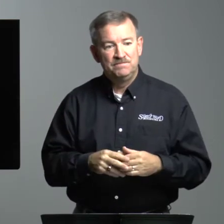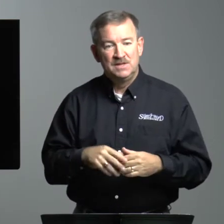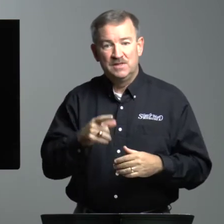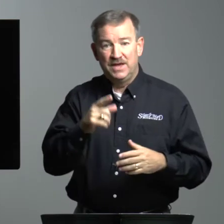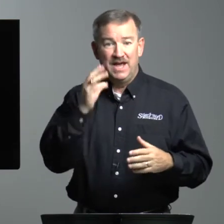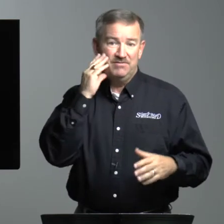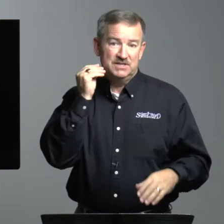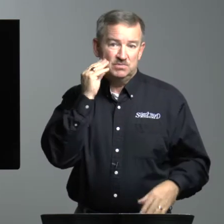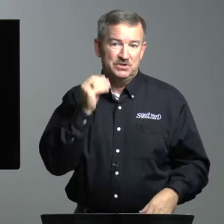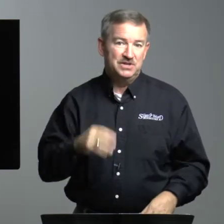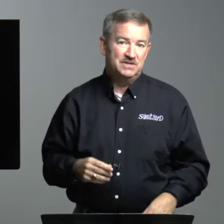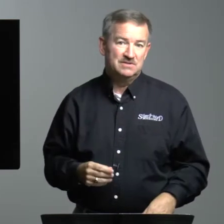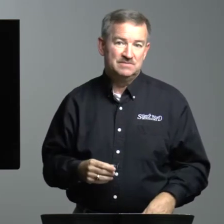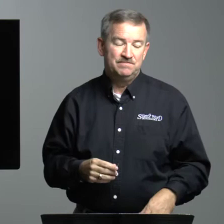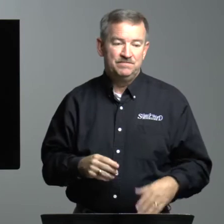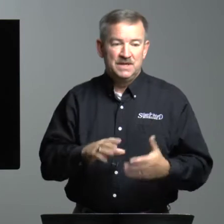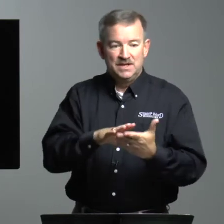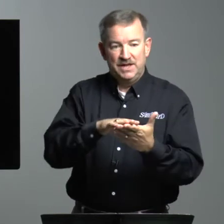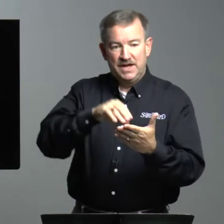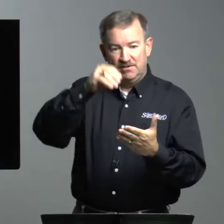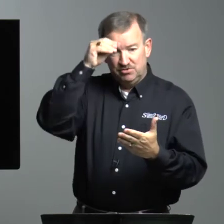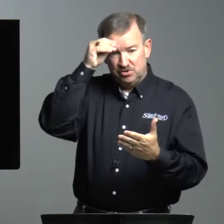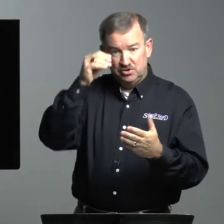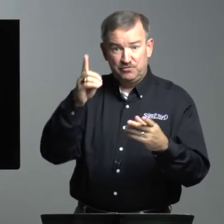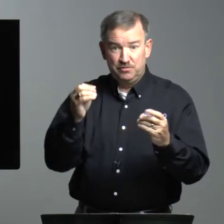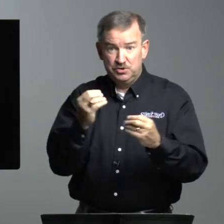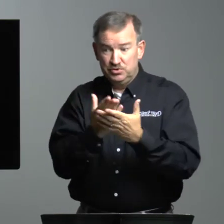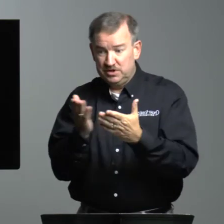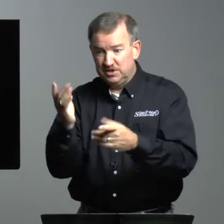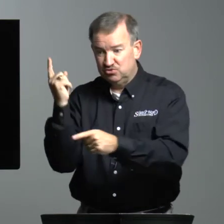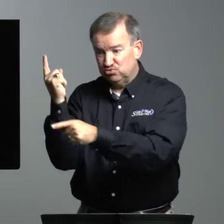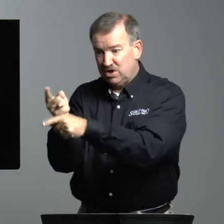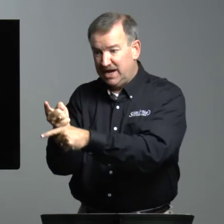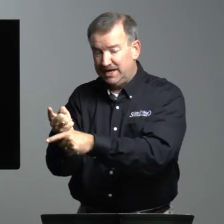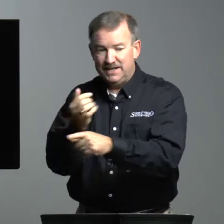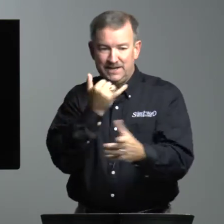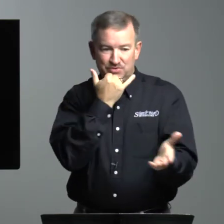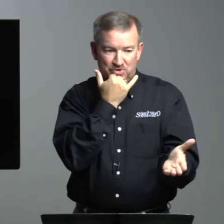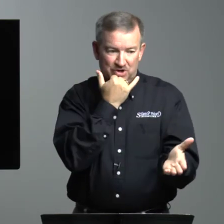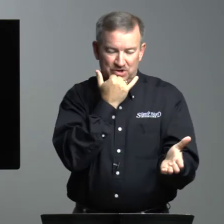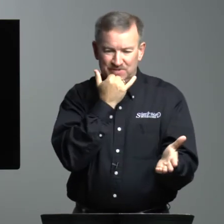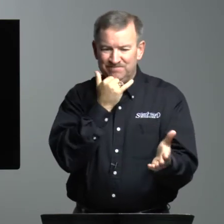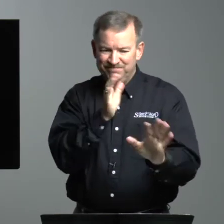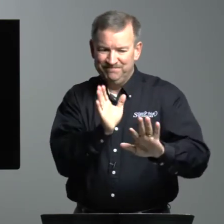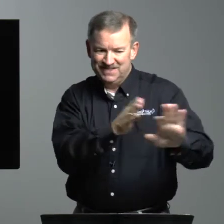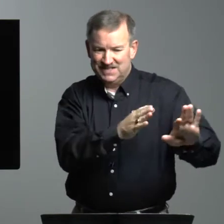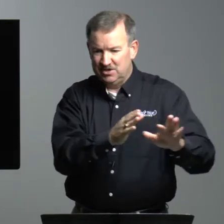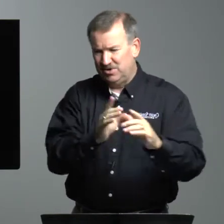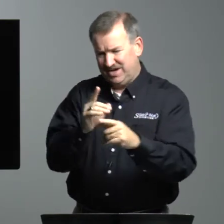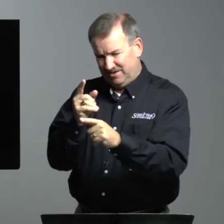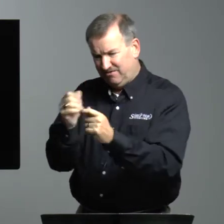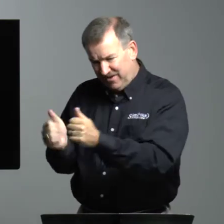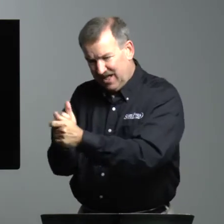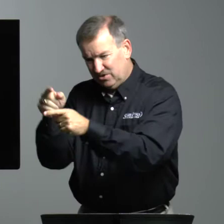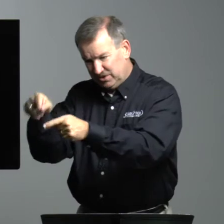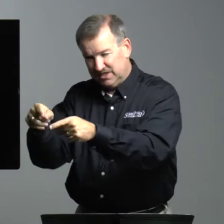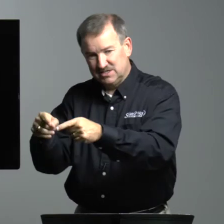They have experience. They have learned from doing things right and wrong. Stay away. Follow this.